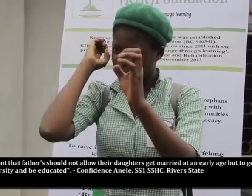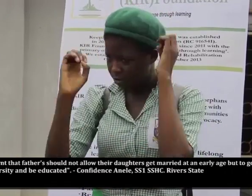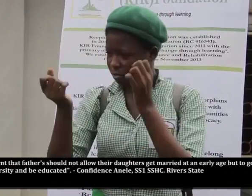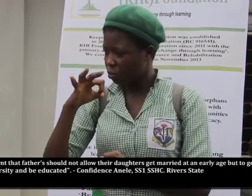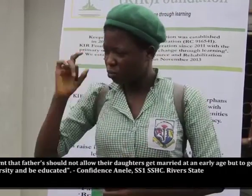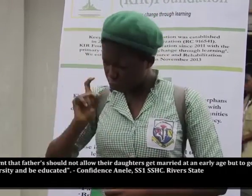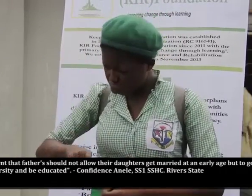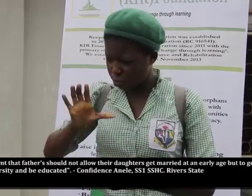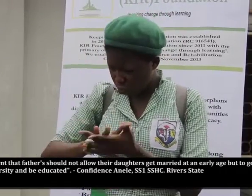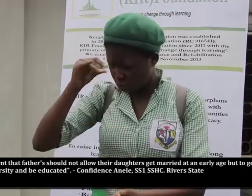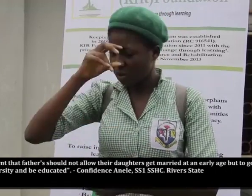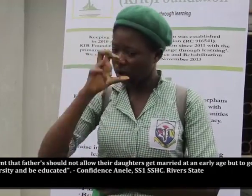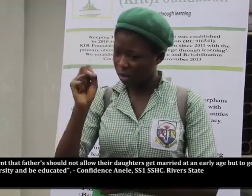university and be educated.